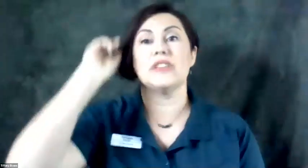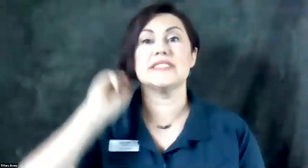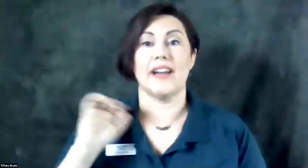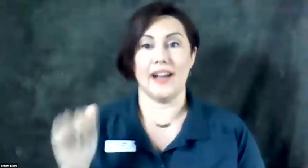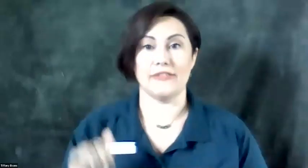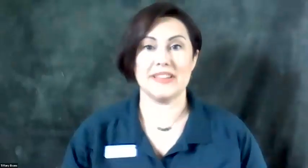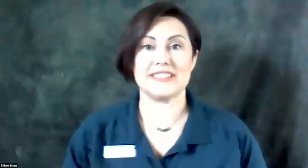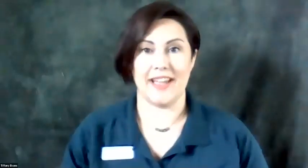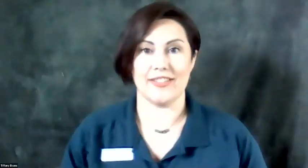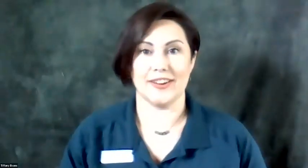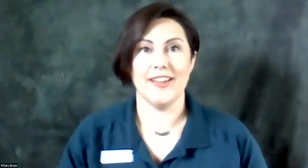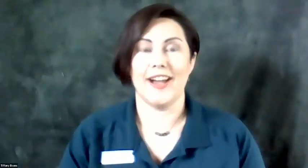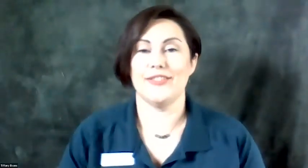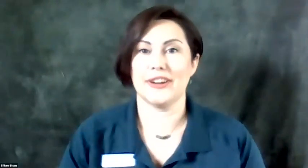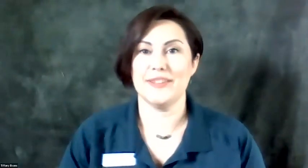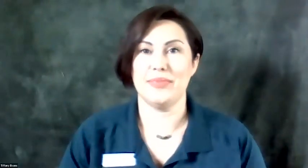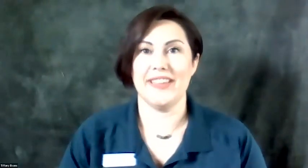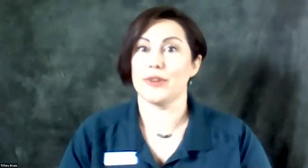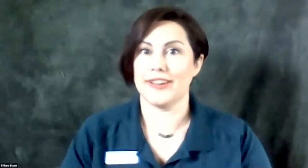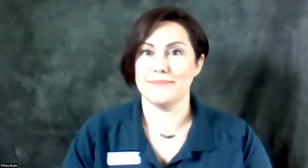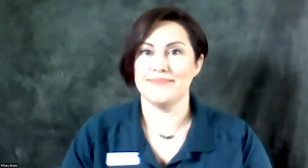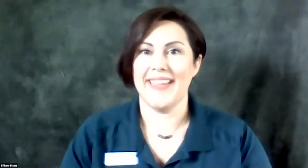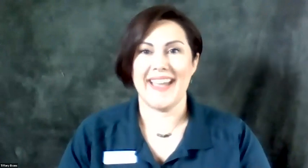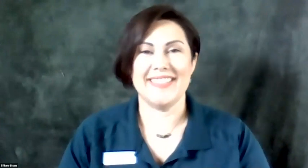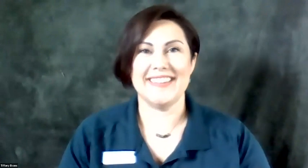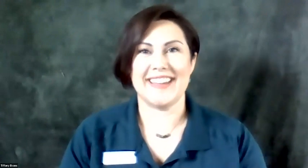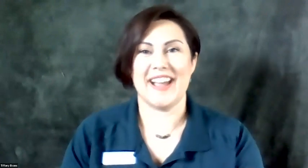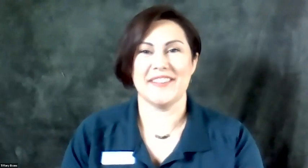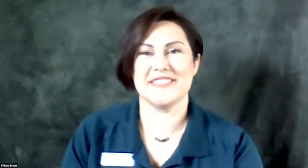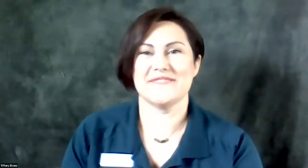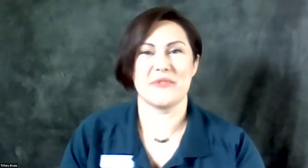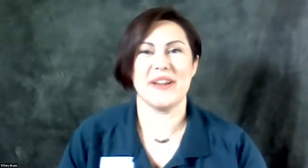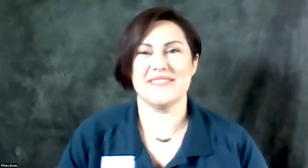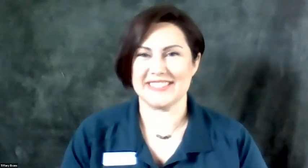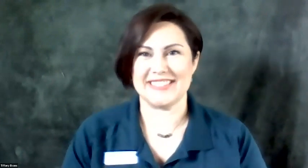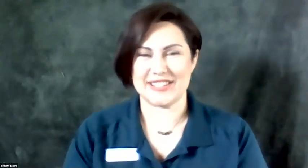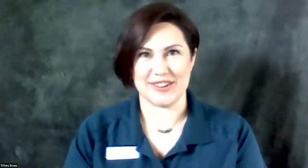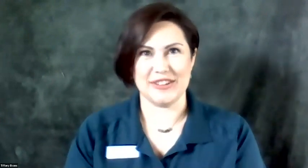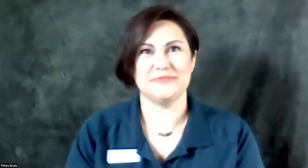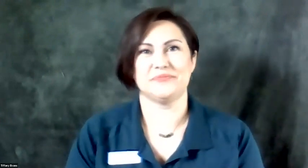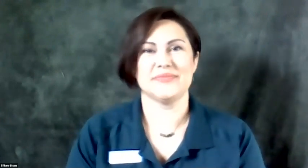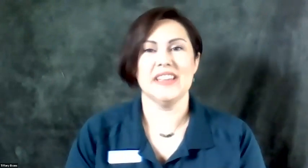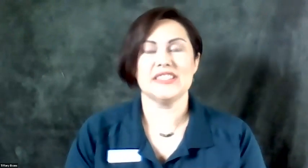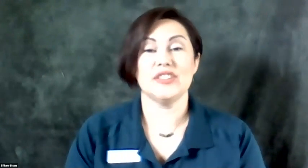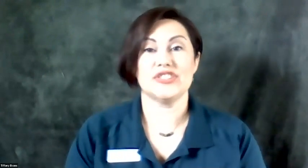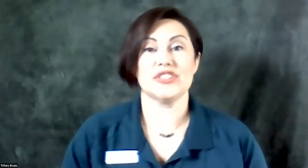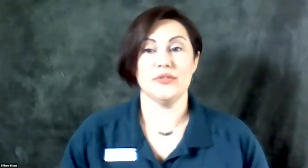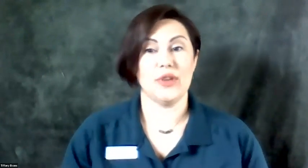entire alphabet together. And then we're going to play the word game and then I have some more animal signs to show you. So let's just go through the